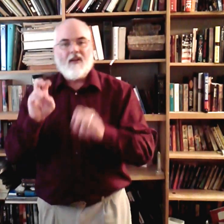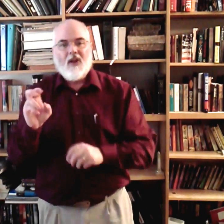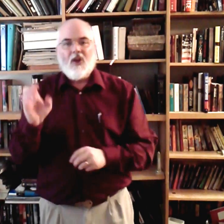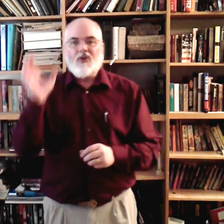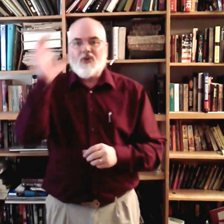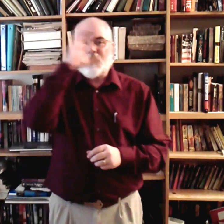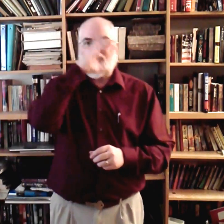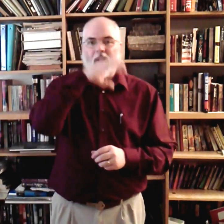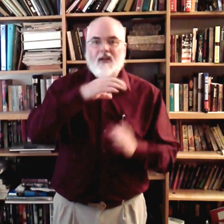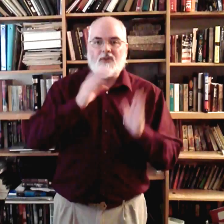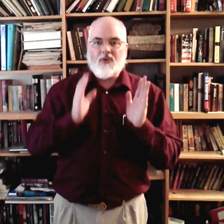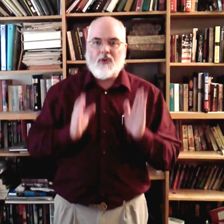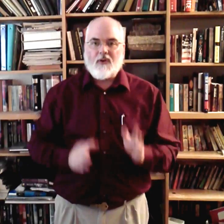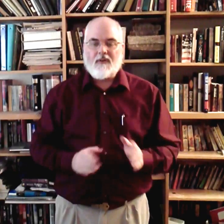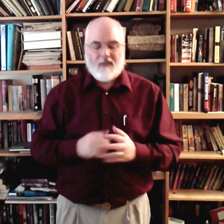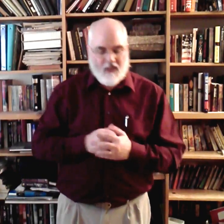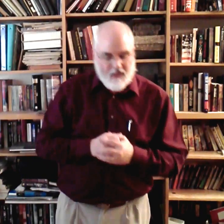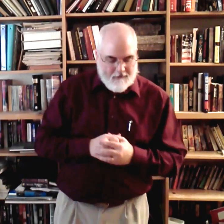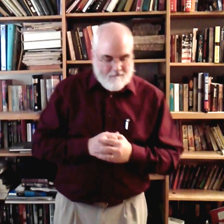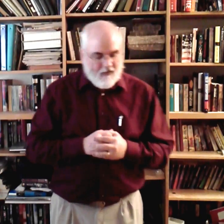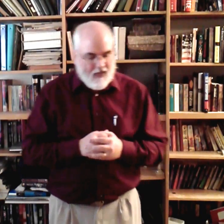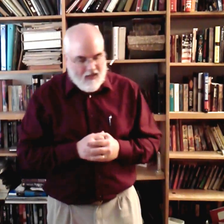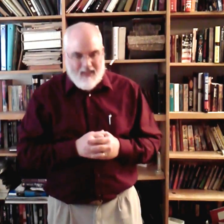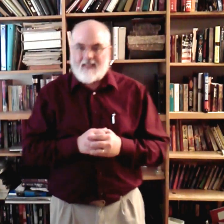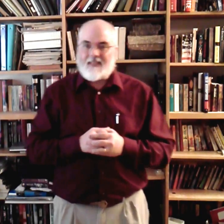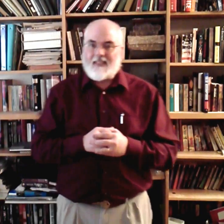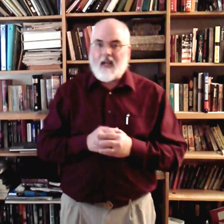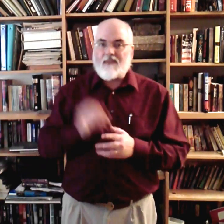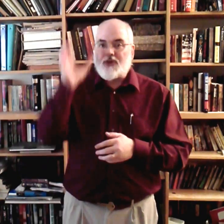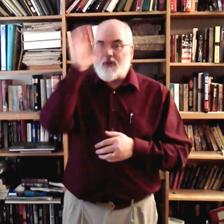Wayfaring stranger. Stranger. Okay? This is the sign for strange.